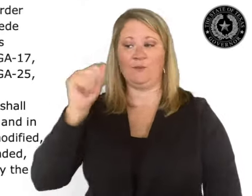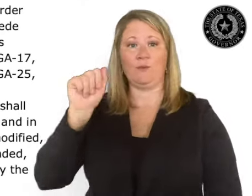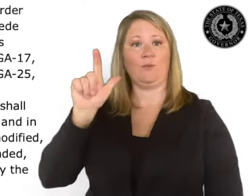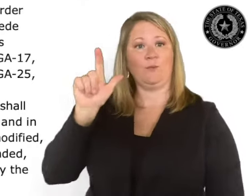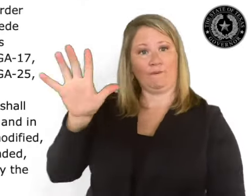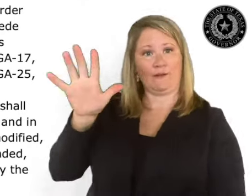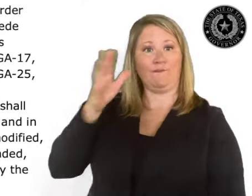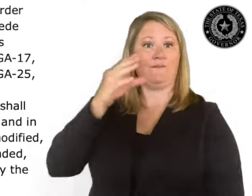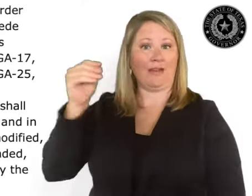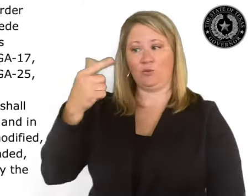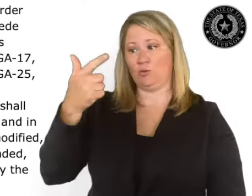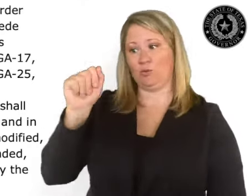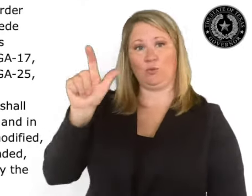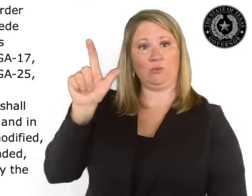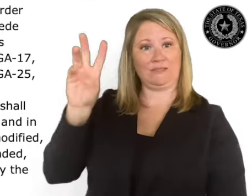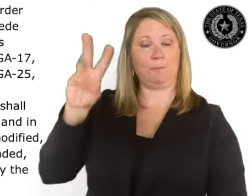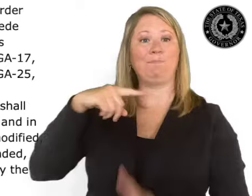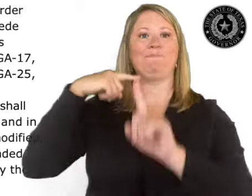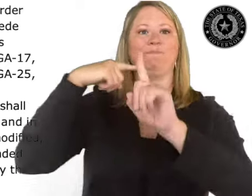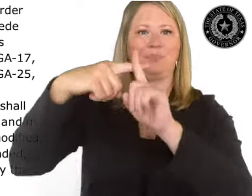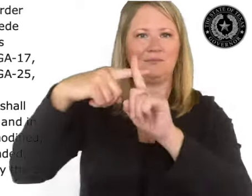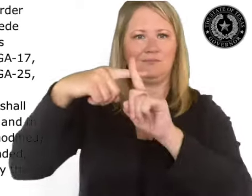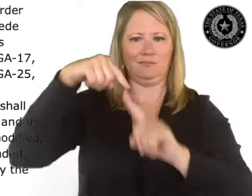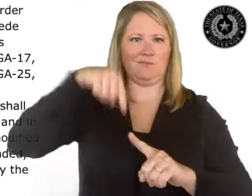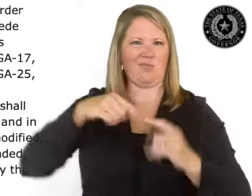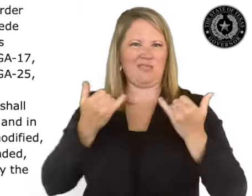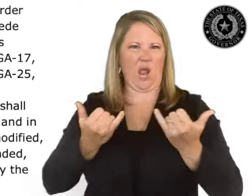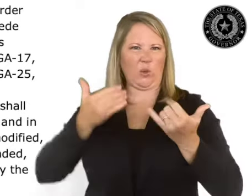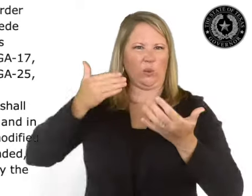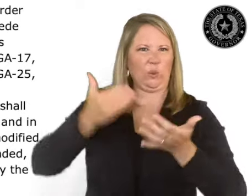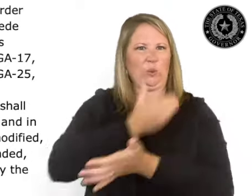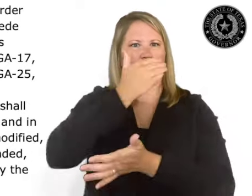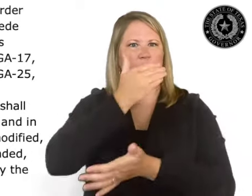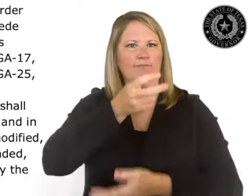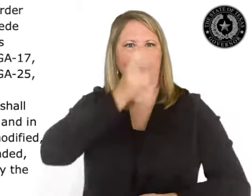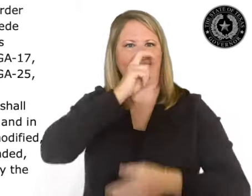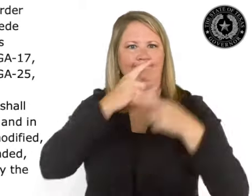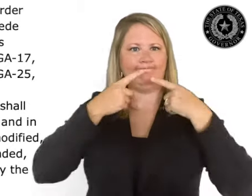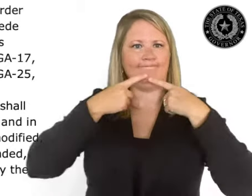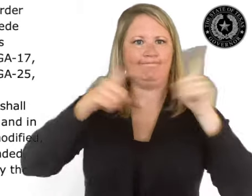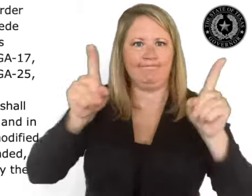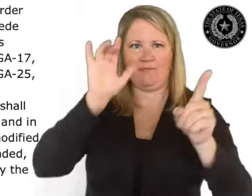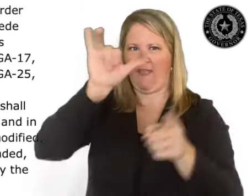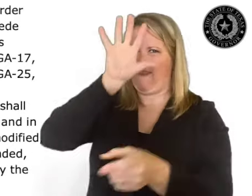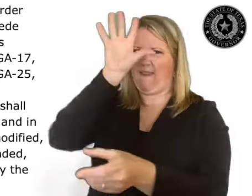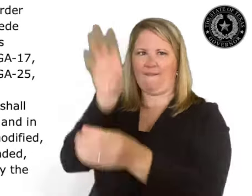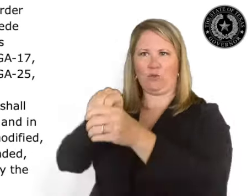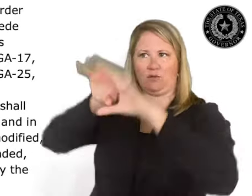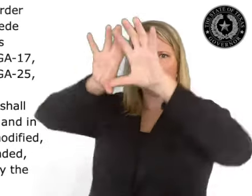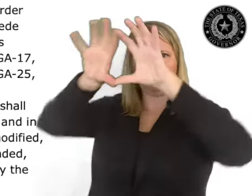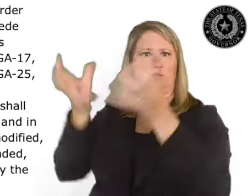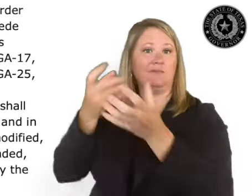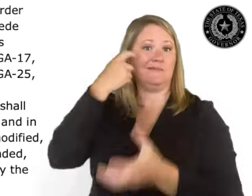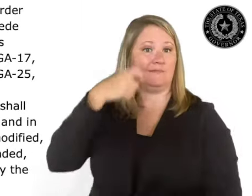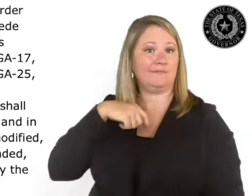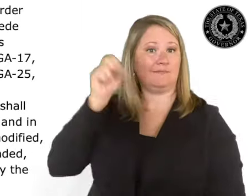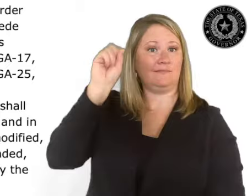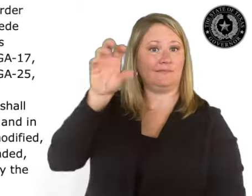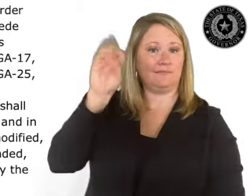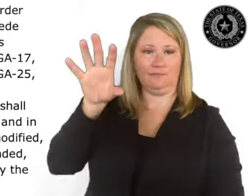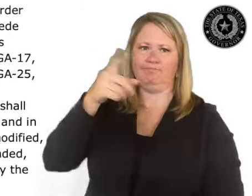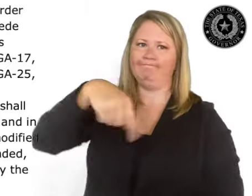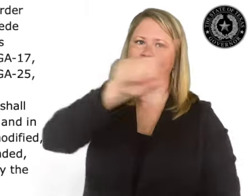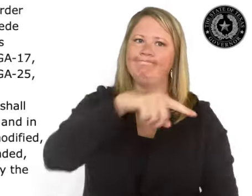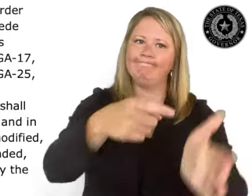-17, GA-19, GA-24, GA-25, or GA-26. This